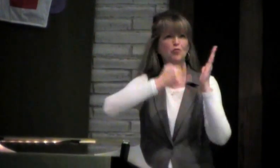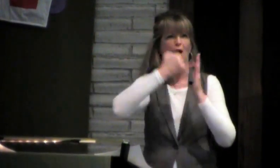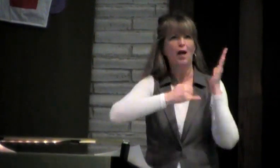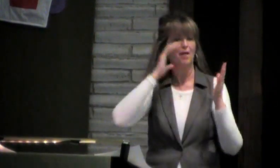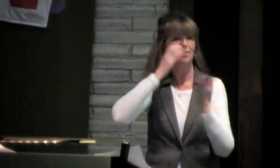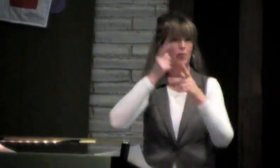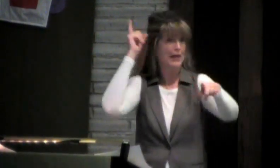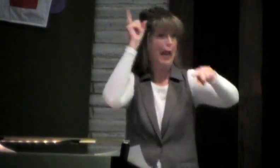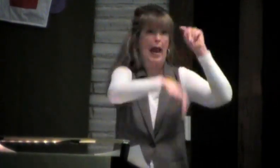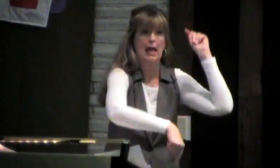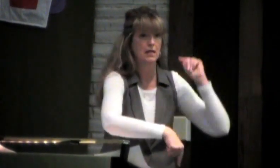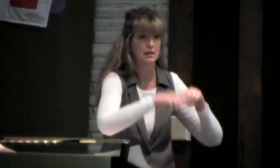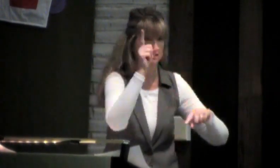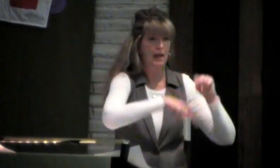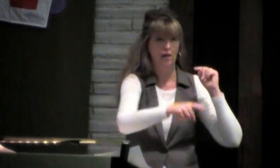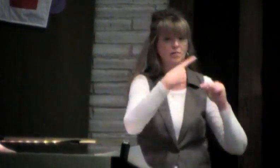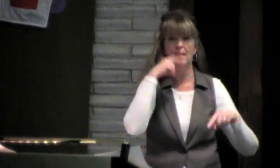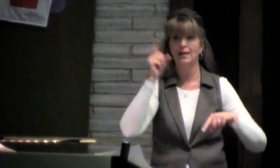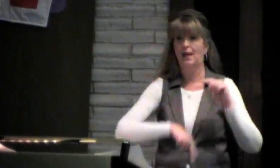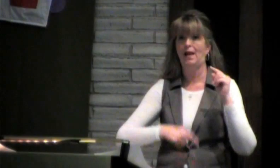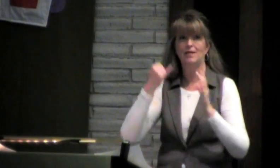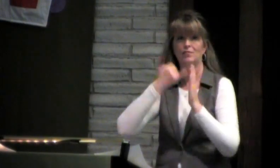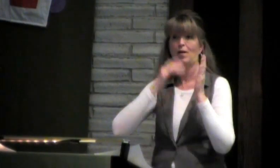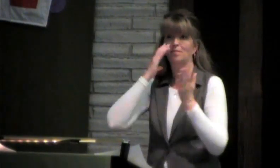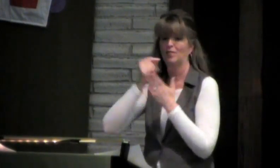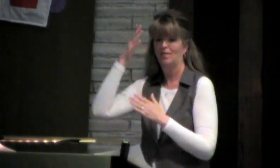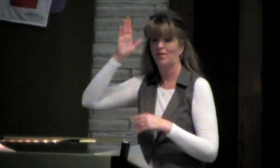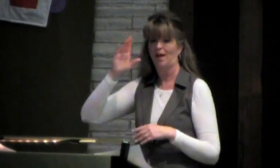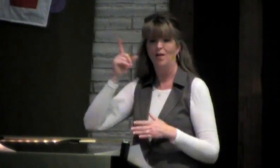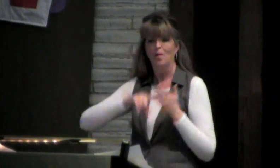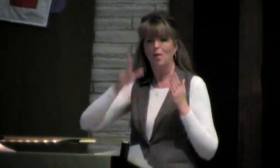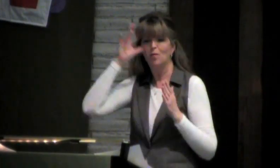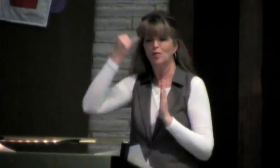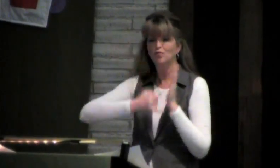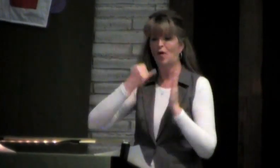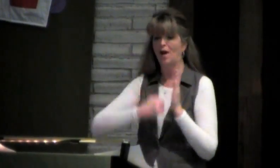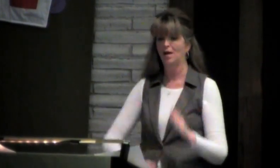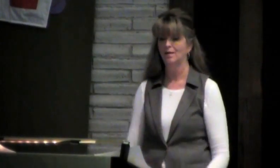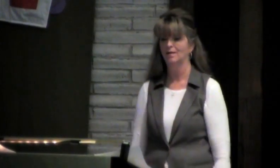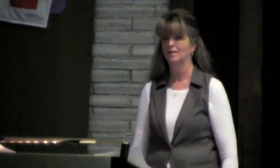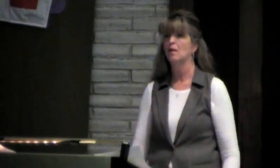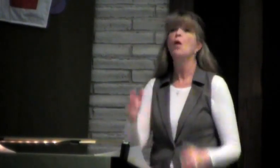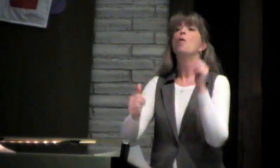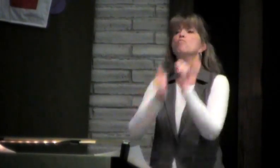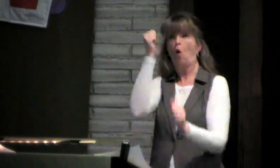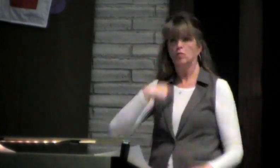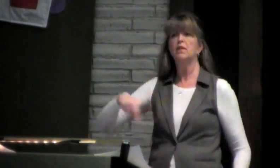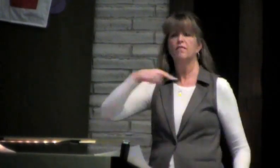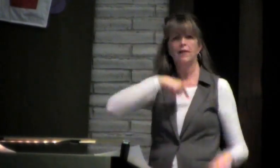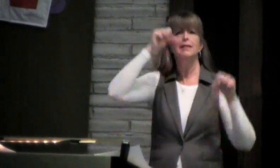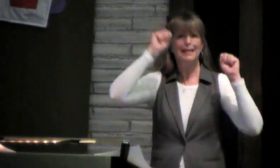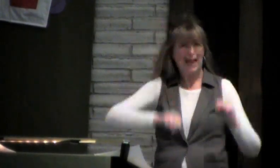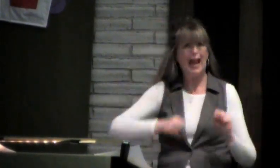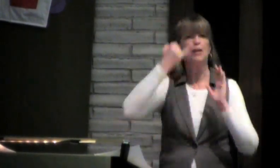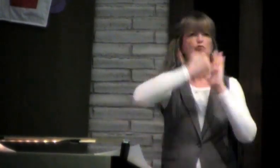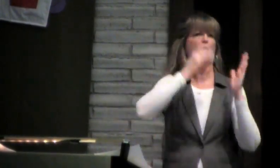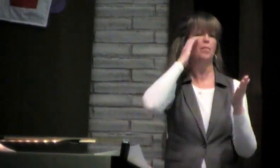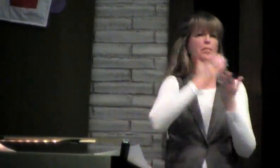Any ideas about what you'd draw? You can't? You say you can't draw a picture of God. Okay, well, most of us